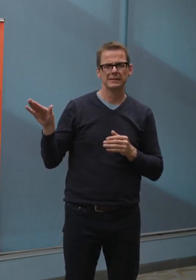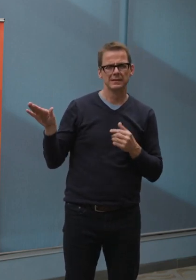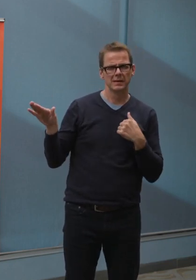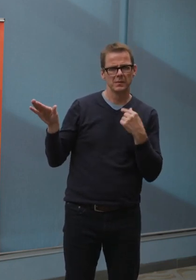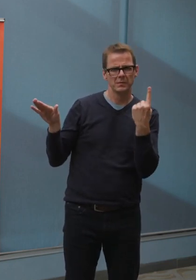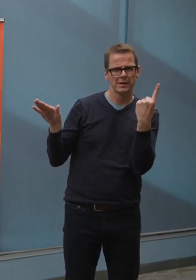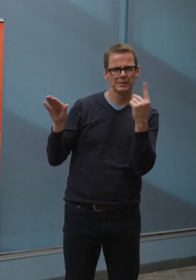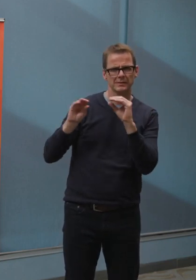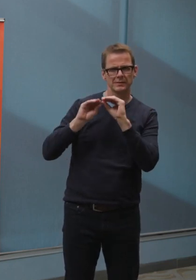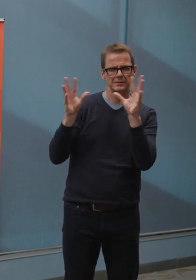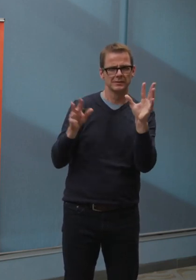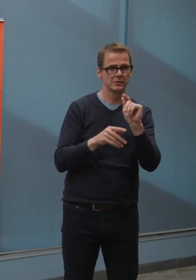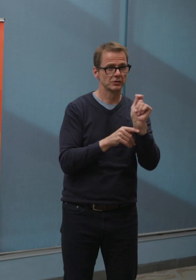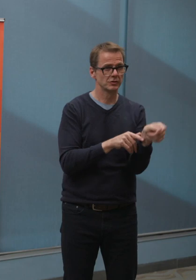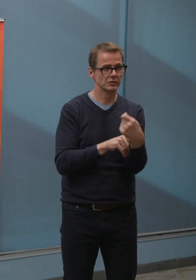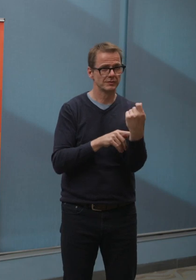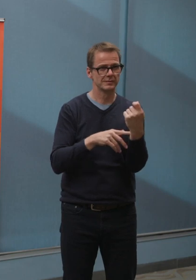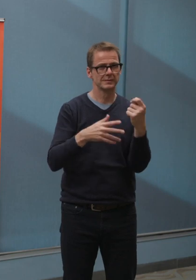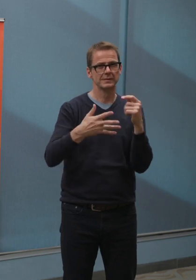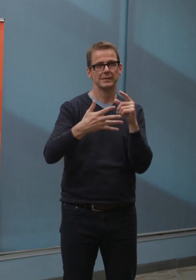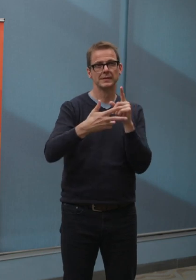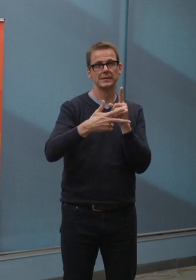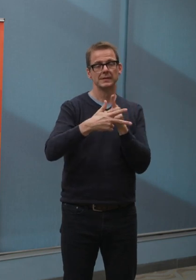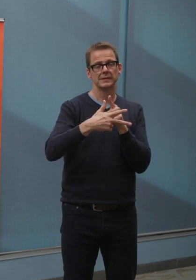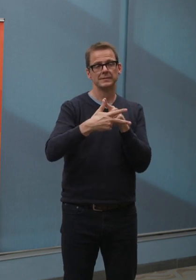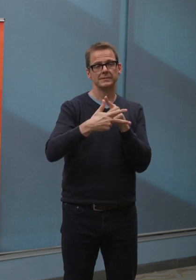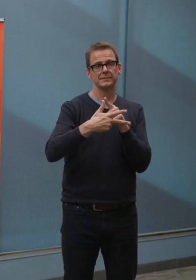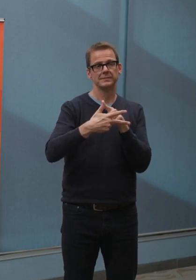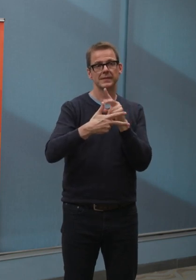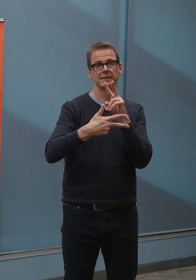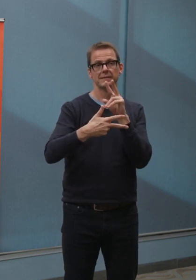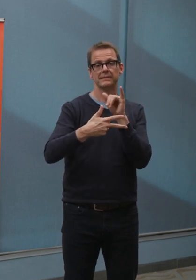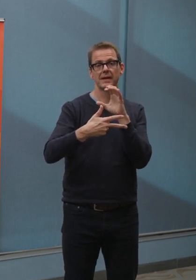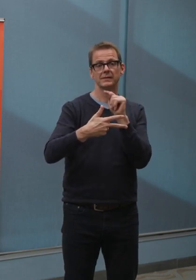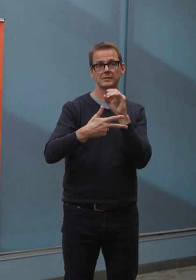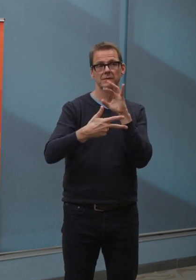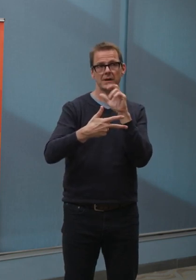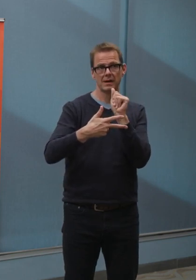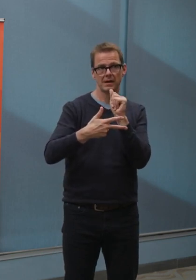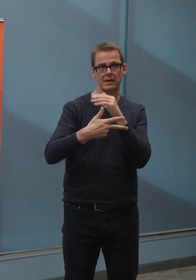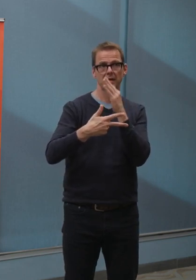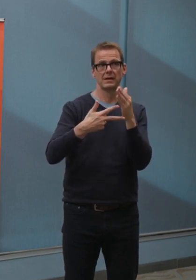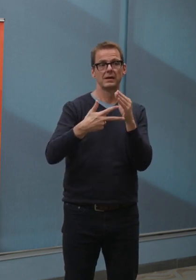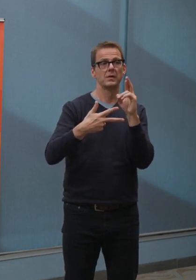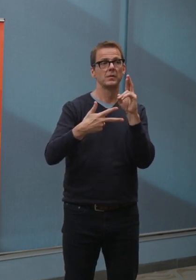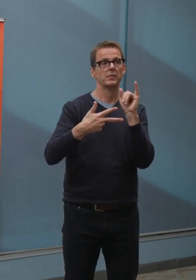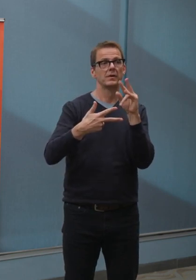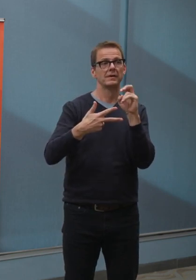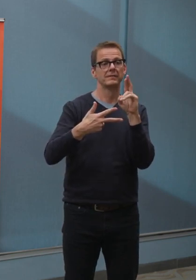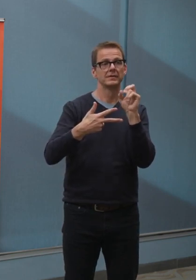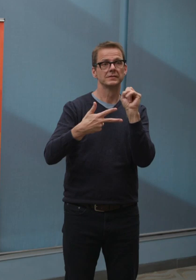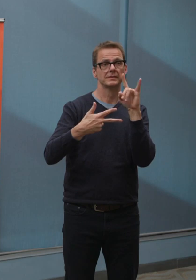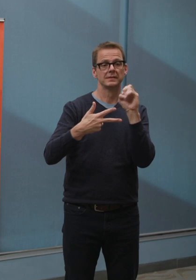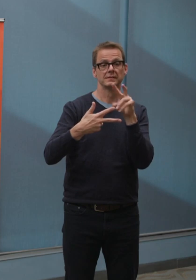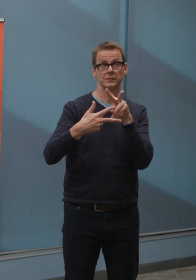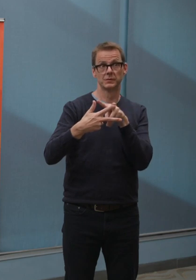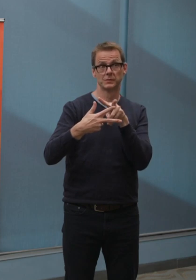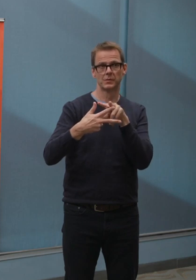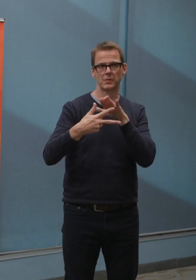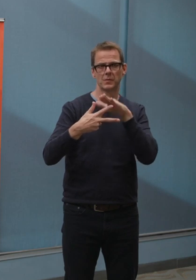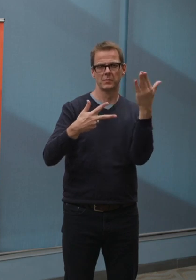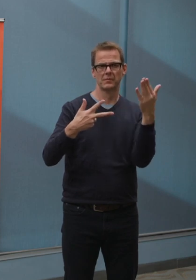Rundle? Why open Victoria and Riverside and not? Rundle, from a cost perspective historically, has been